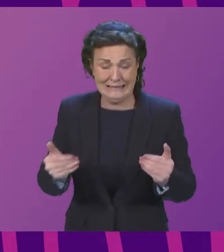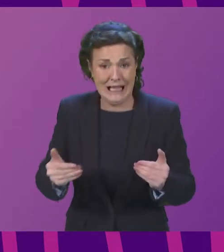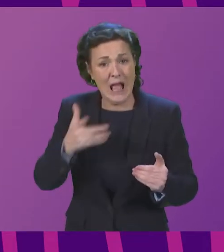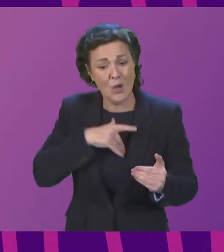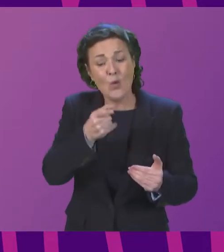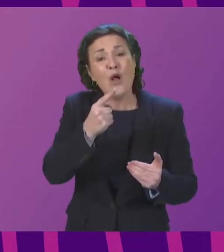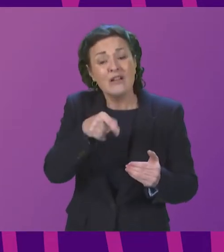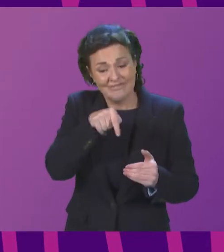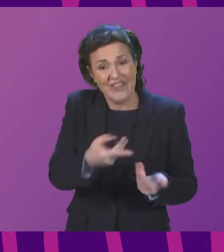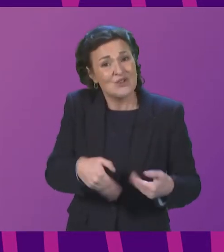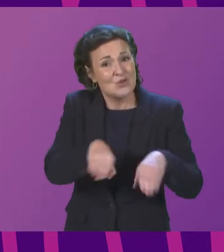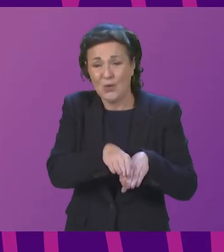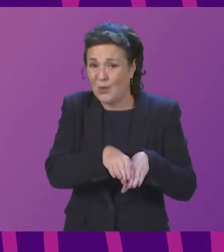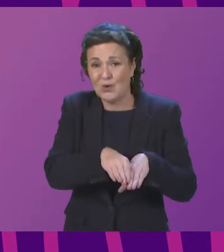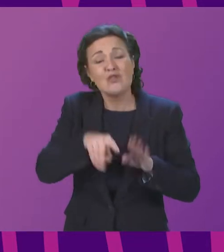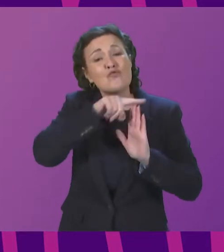of Standard Orders.